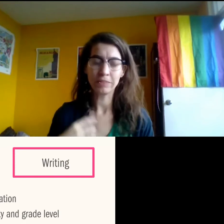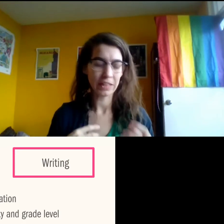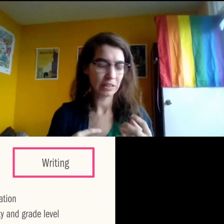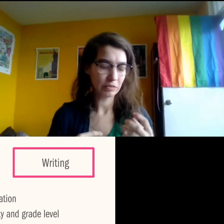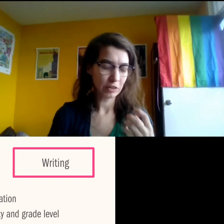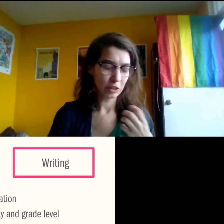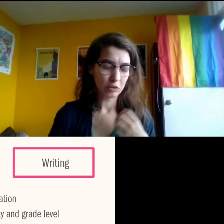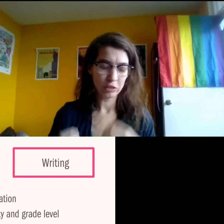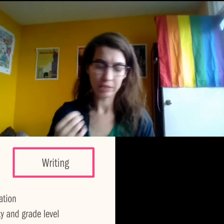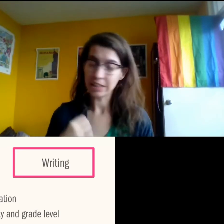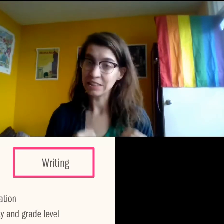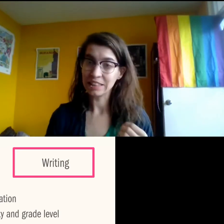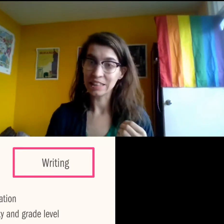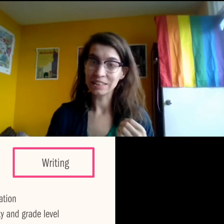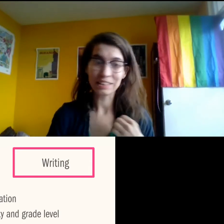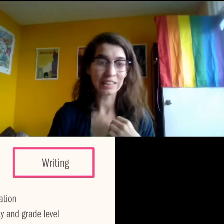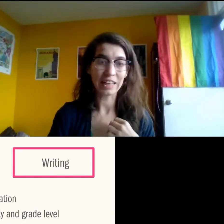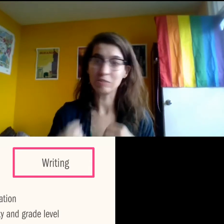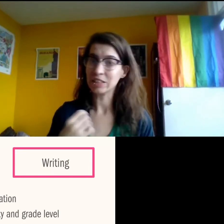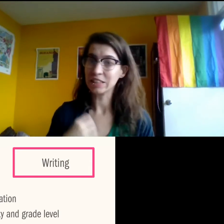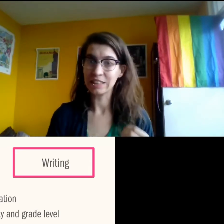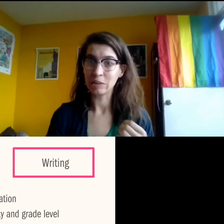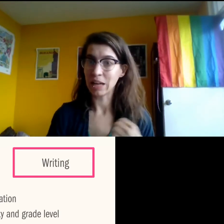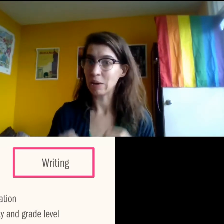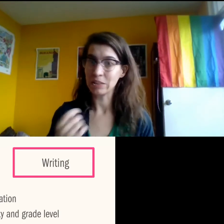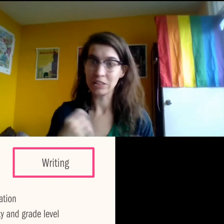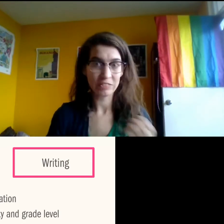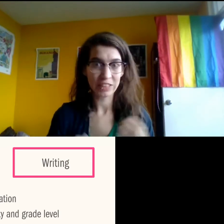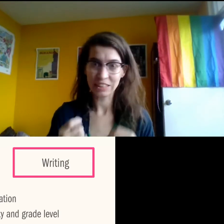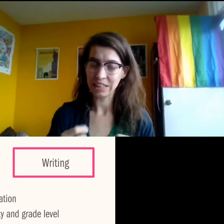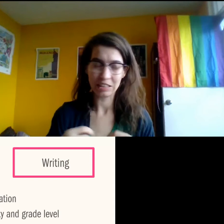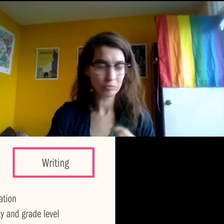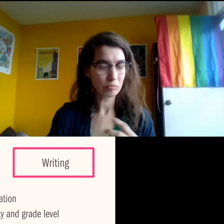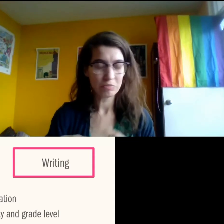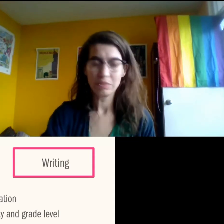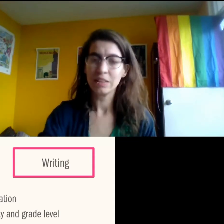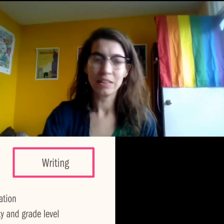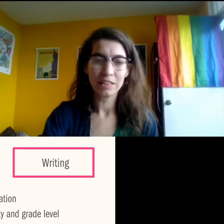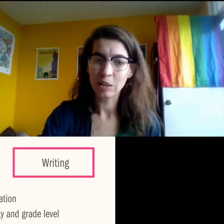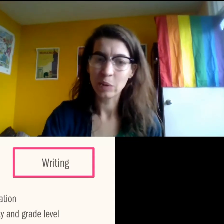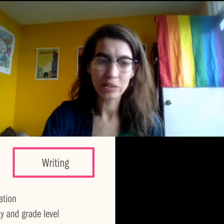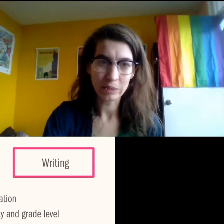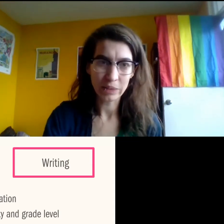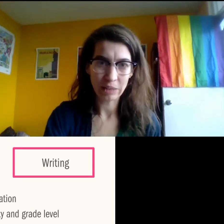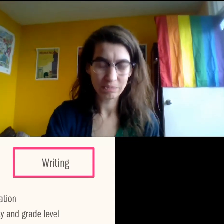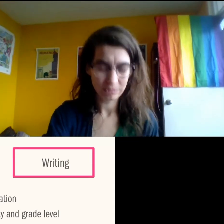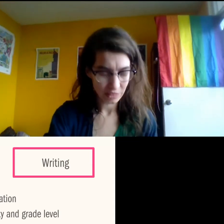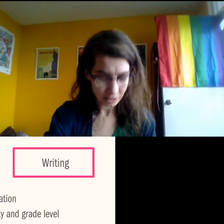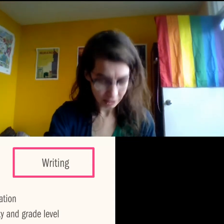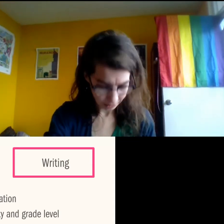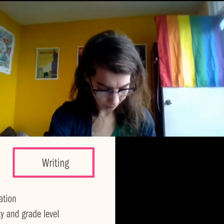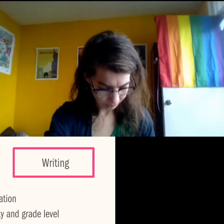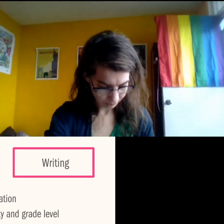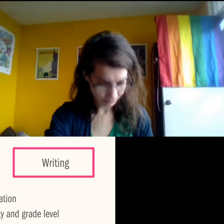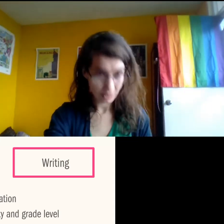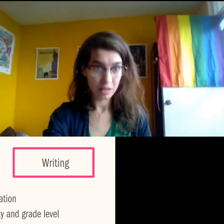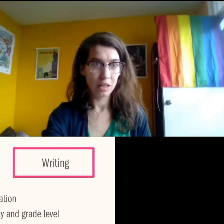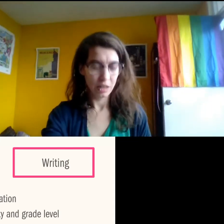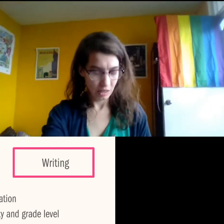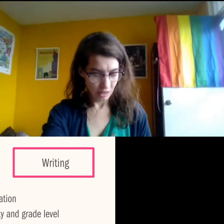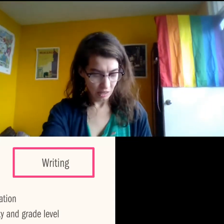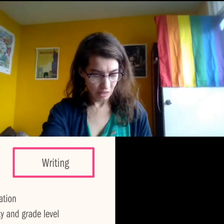I'm a fan of rewriting things and reading it out loud and fixing it and going from there. So.